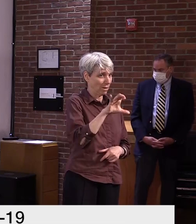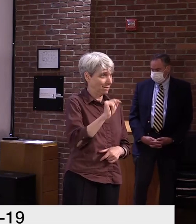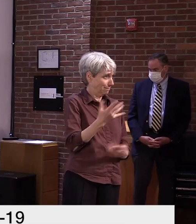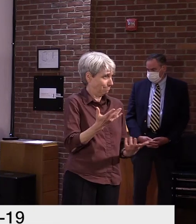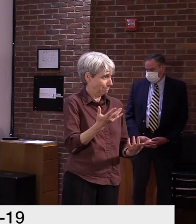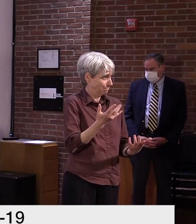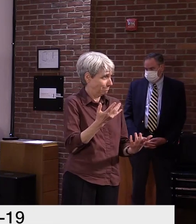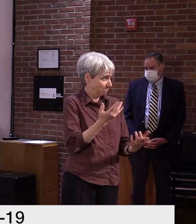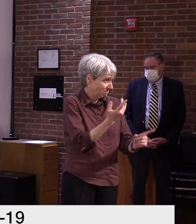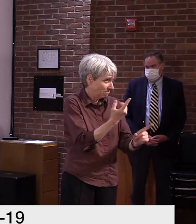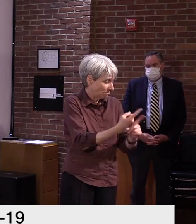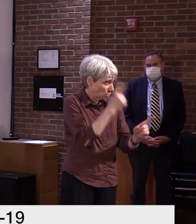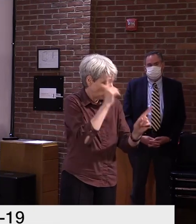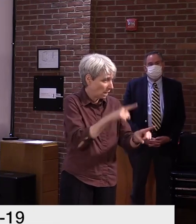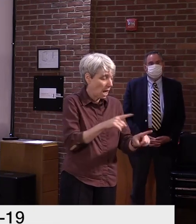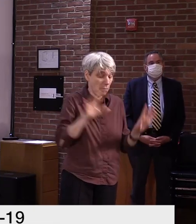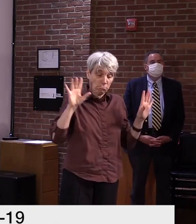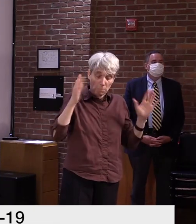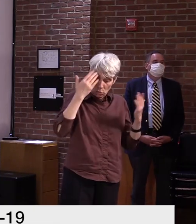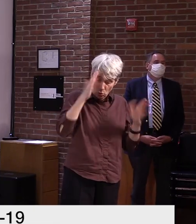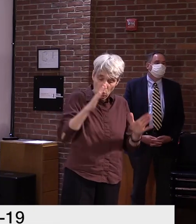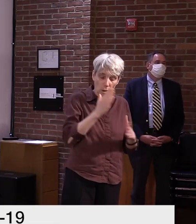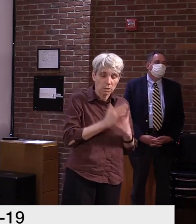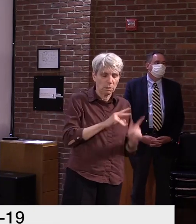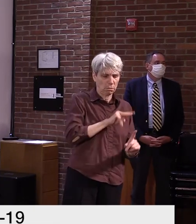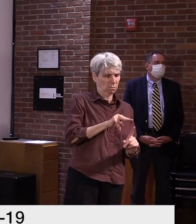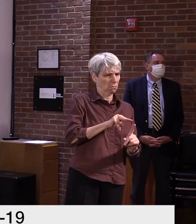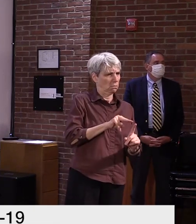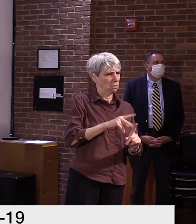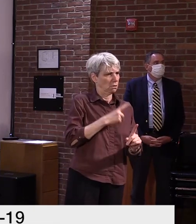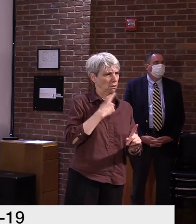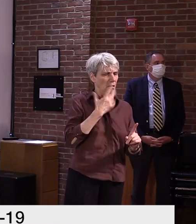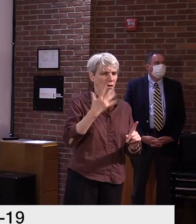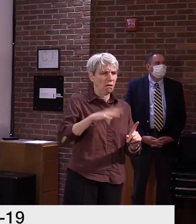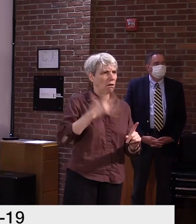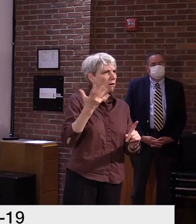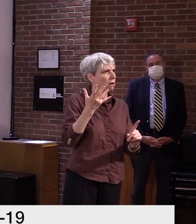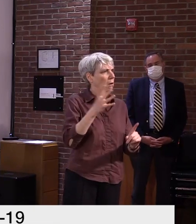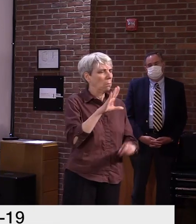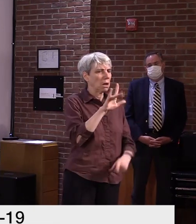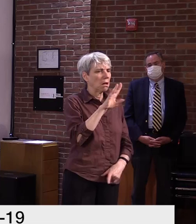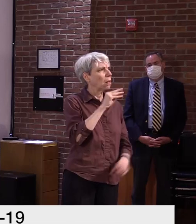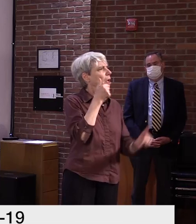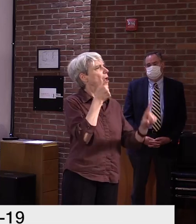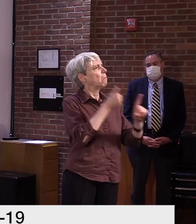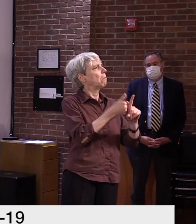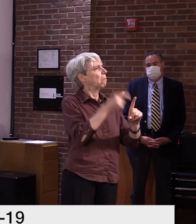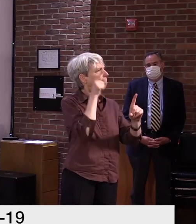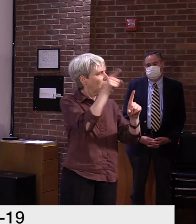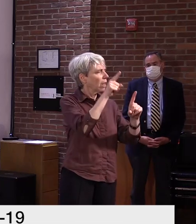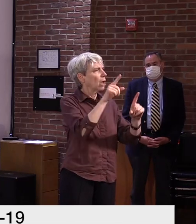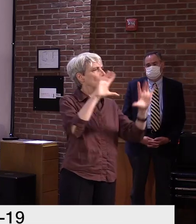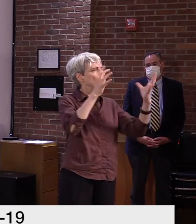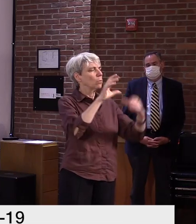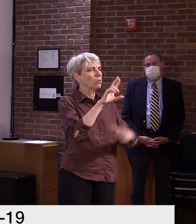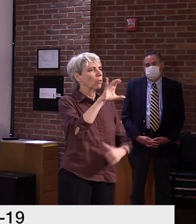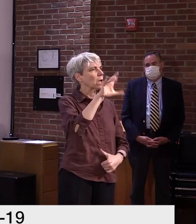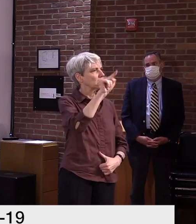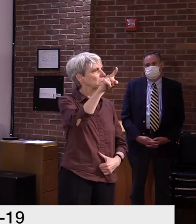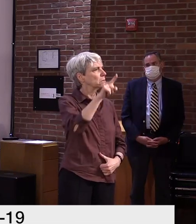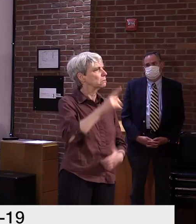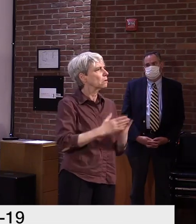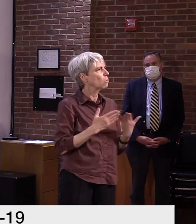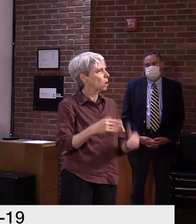who, who have a point of view that says that they, that they believe that BLM is racist in some ways.